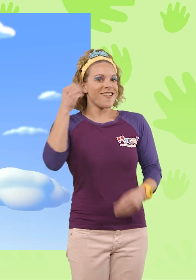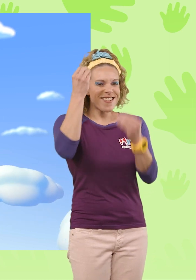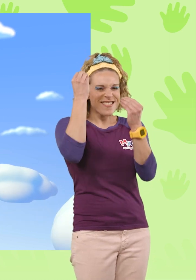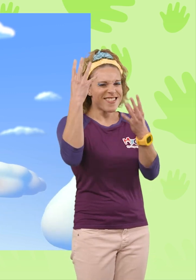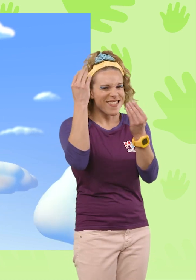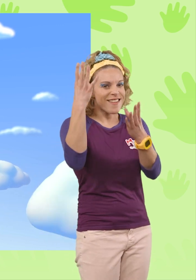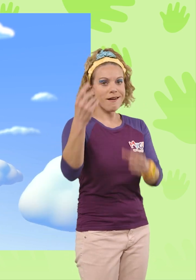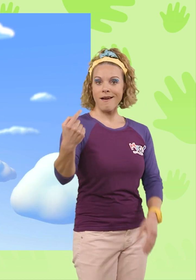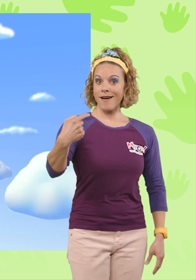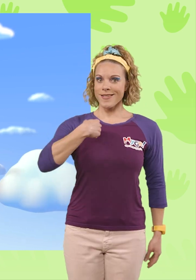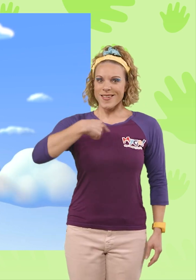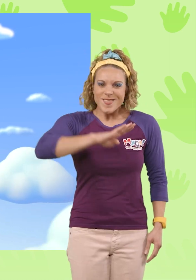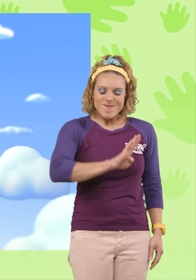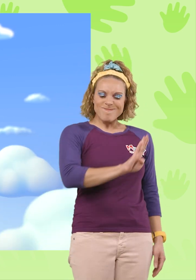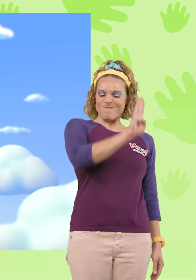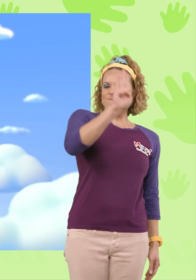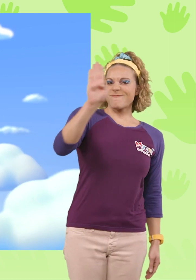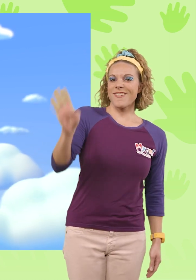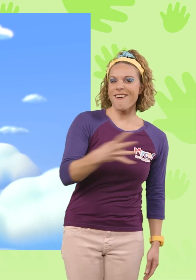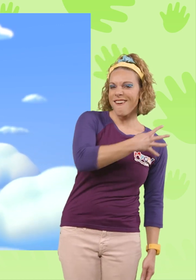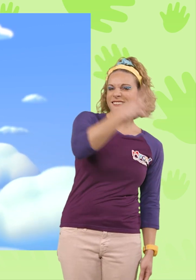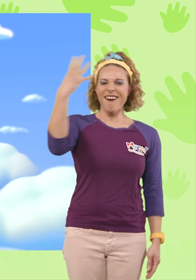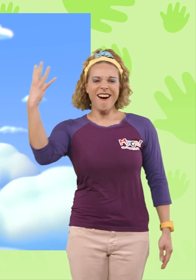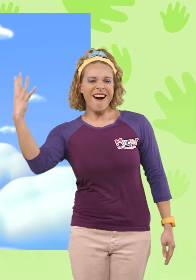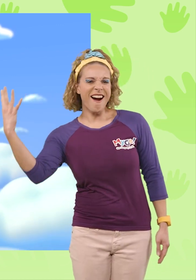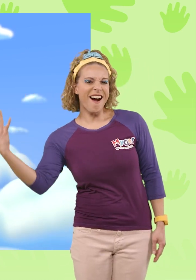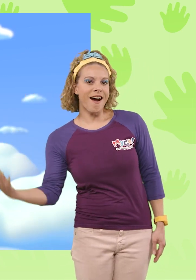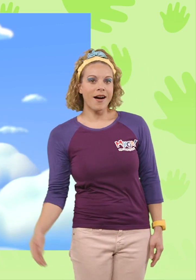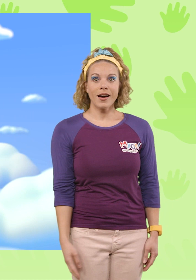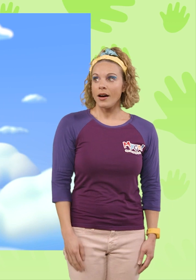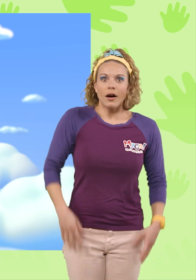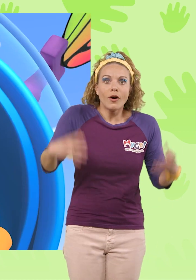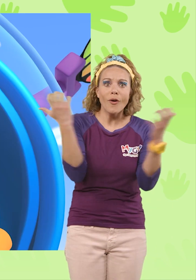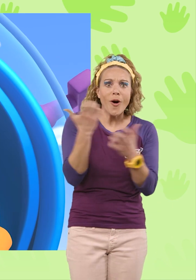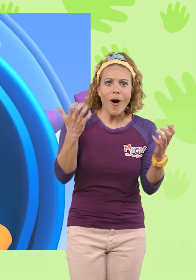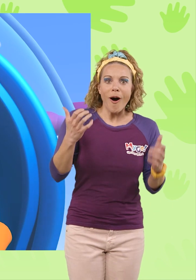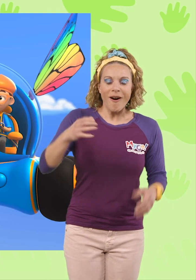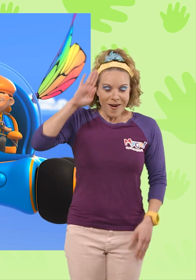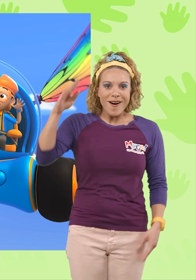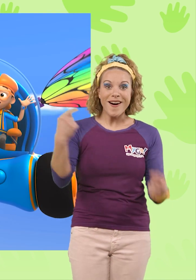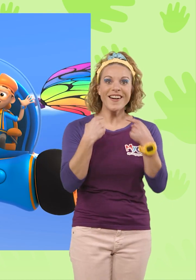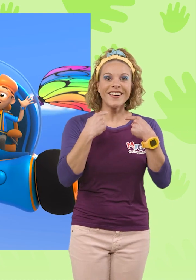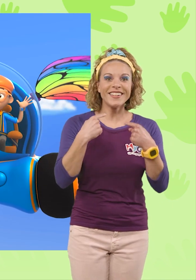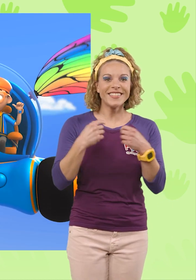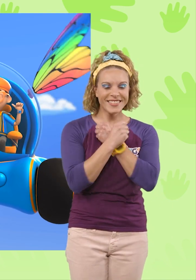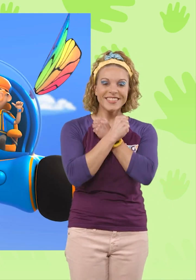influencer! I'm Bowie the Rainbow! Whoa! Hey! It's me,